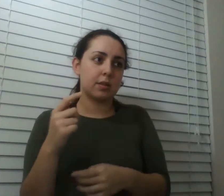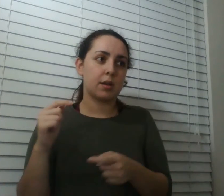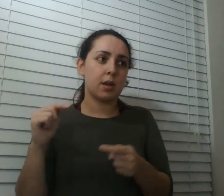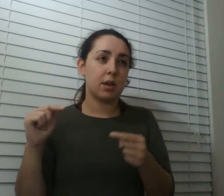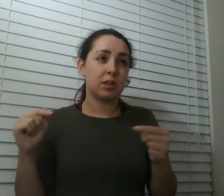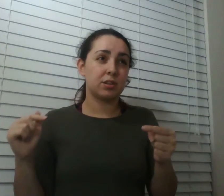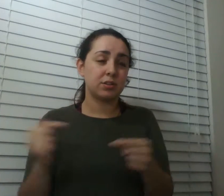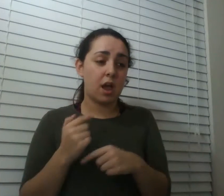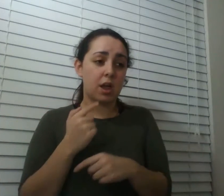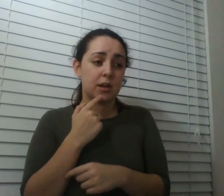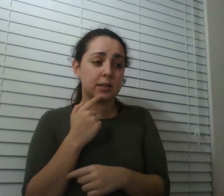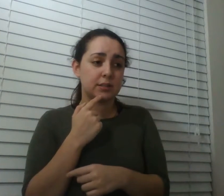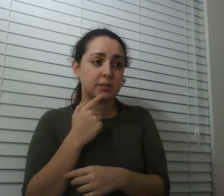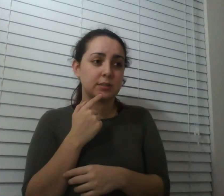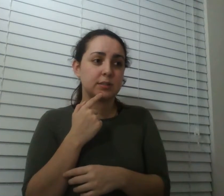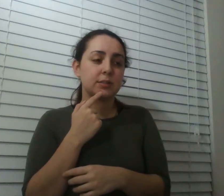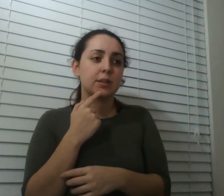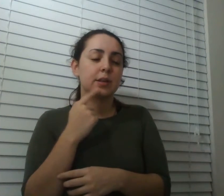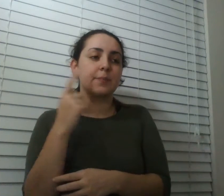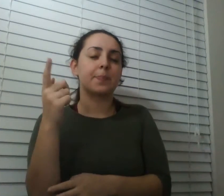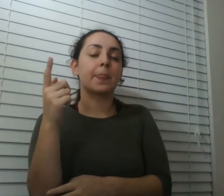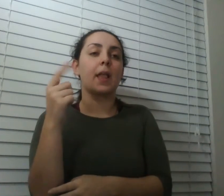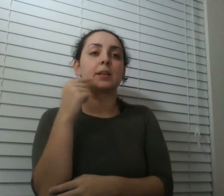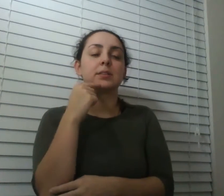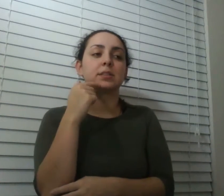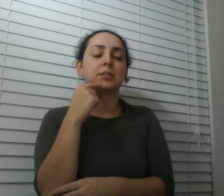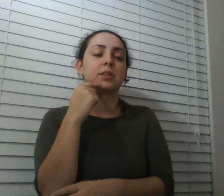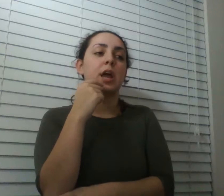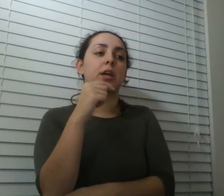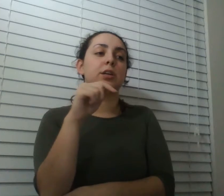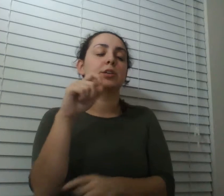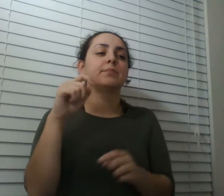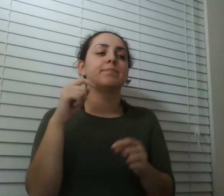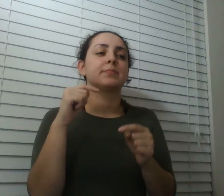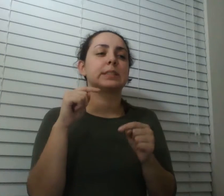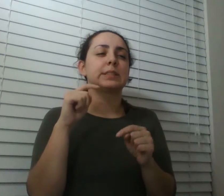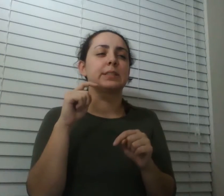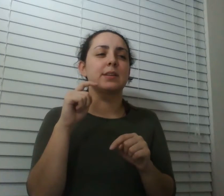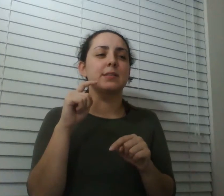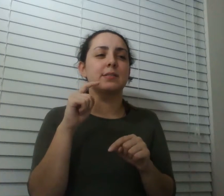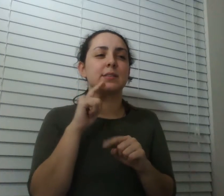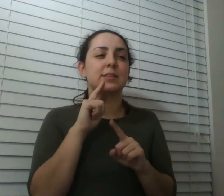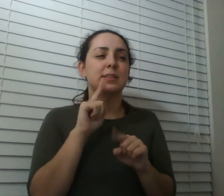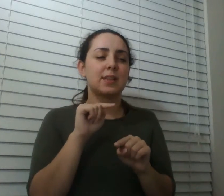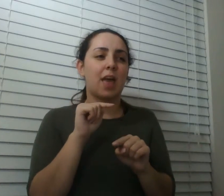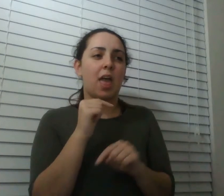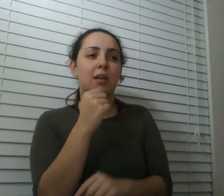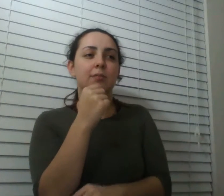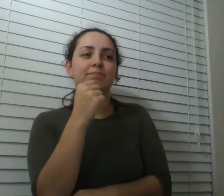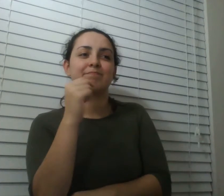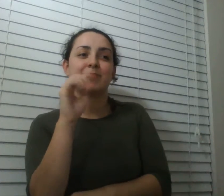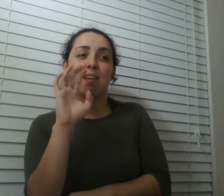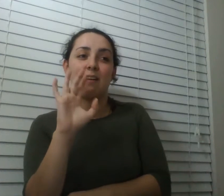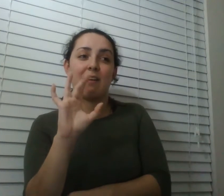feeling it that's what you got to say and yula thinks you know this is ridiculous why do we even have a pain scale